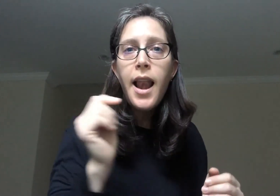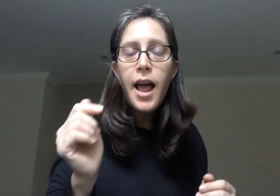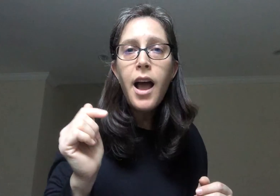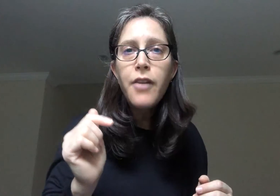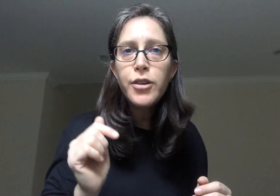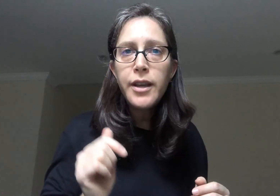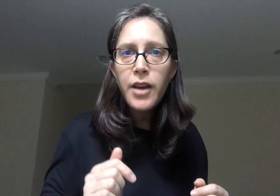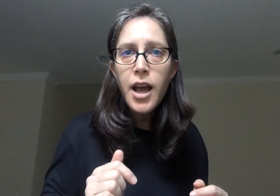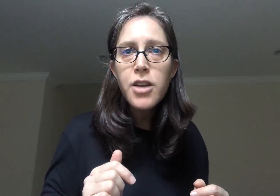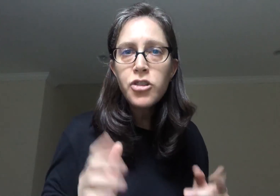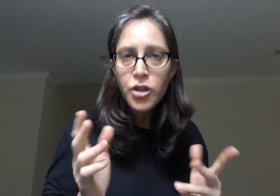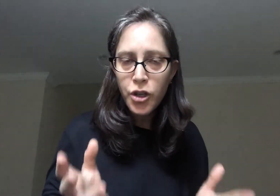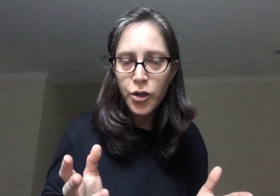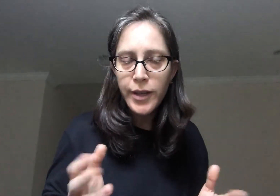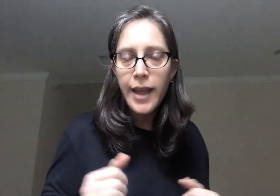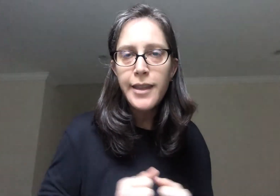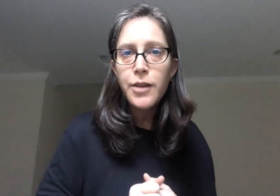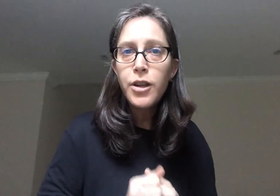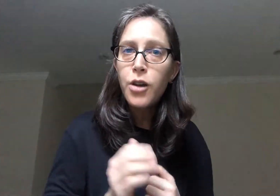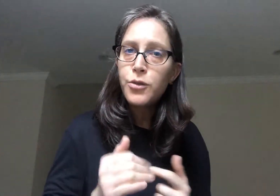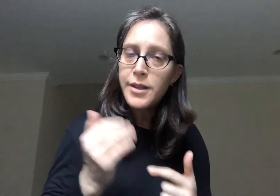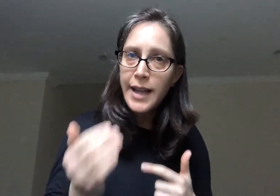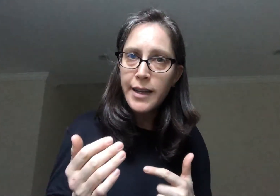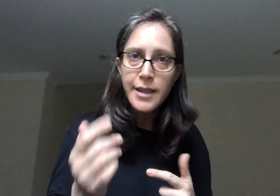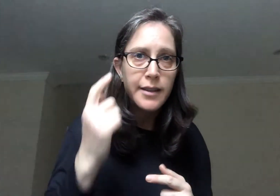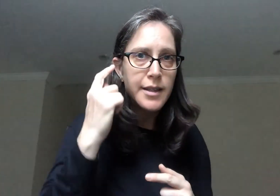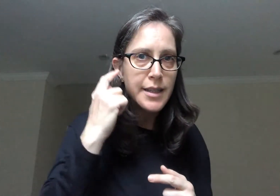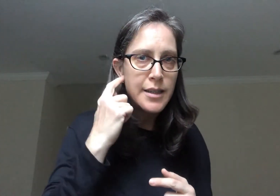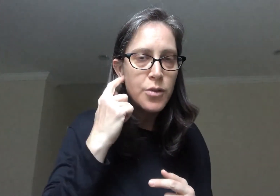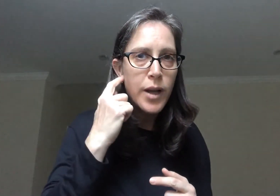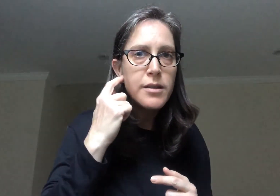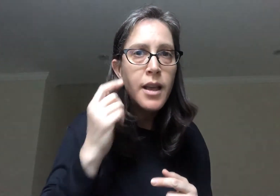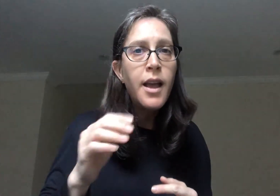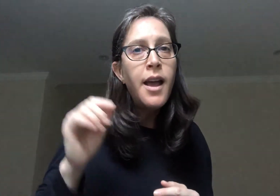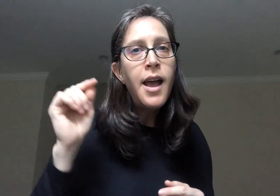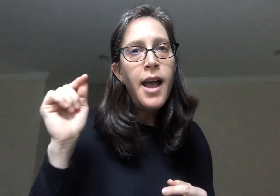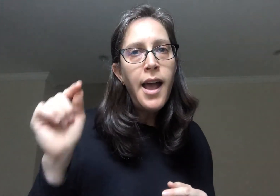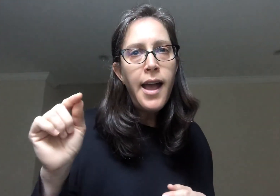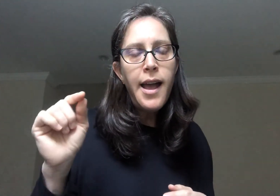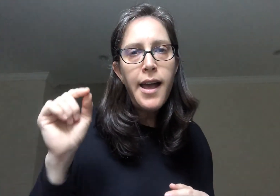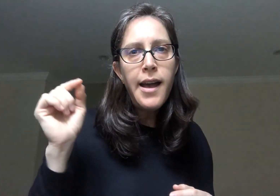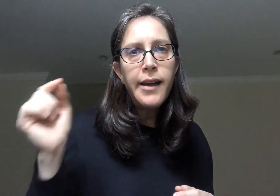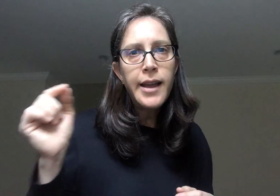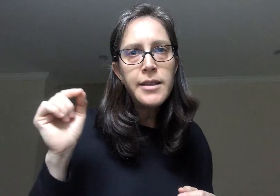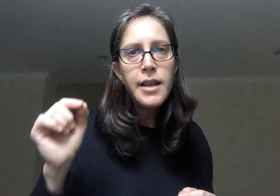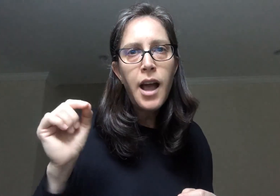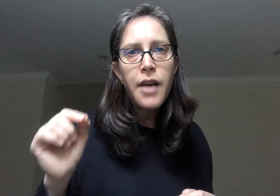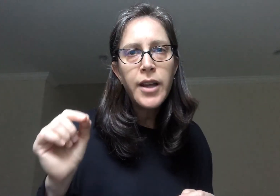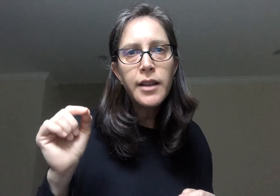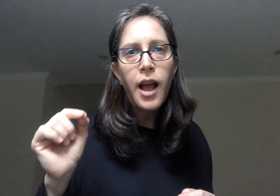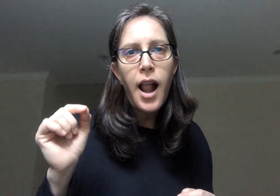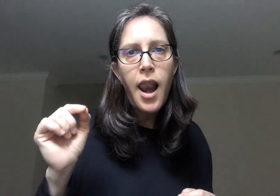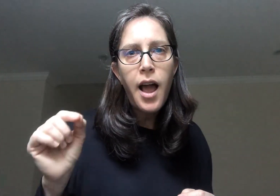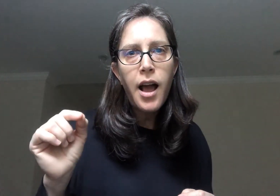Chalav Udevash. Good. And then we go to the second sentence. Listen once. Eretz. Zavat. Chalav.